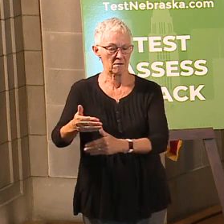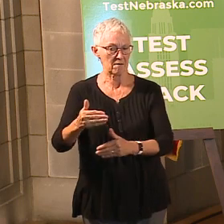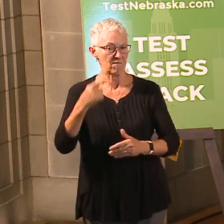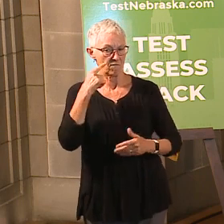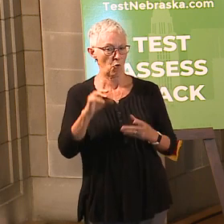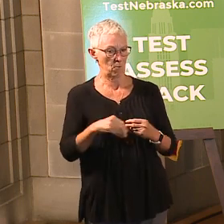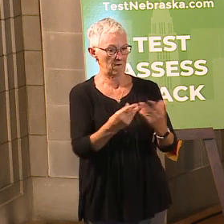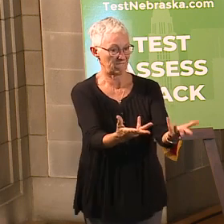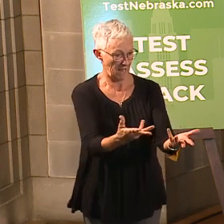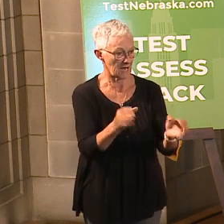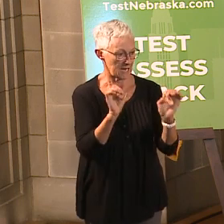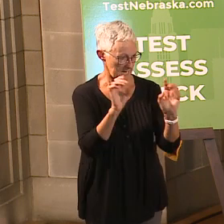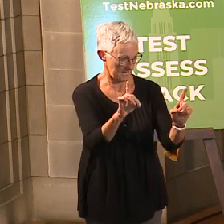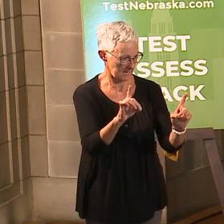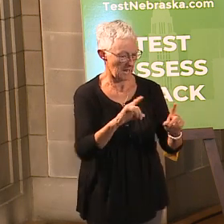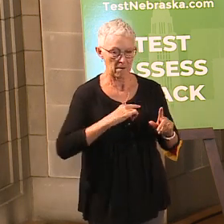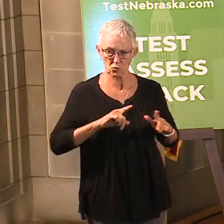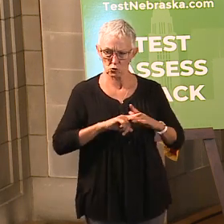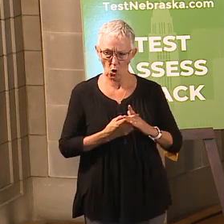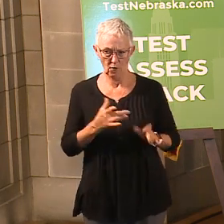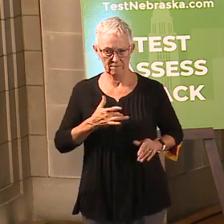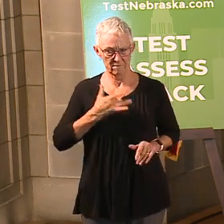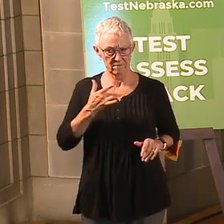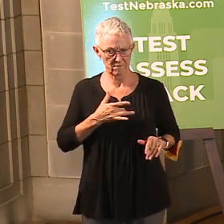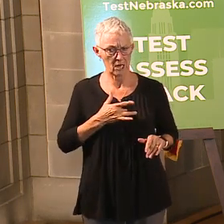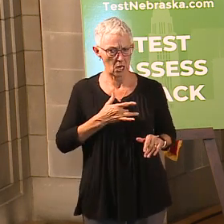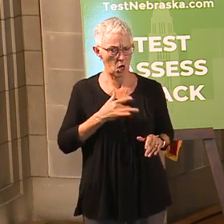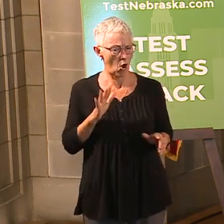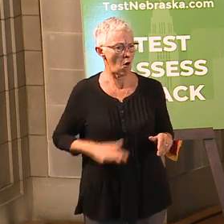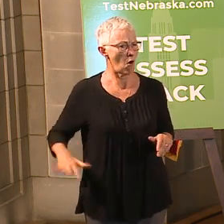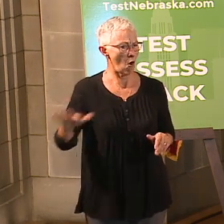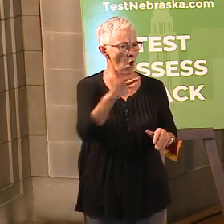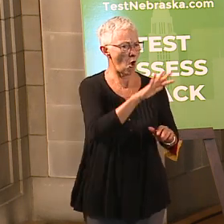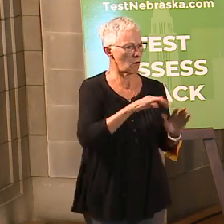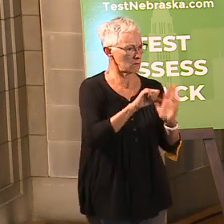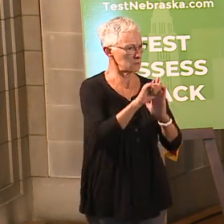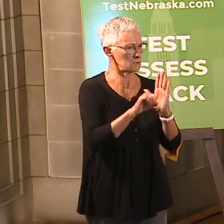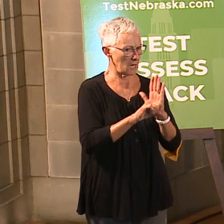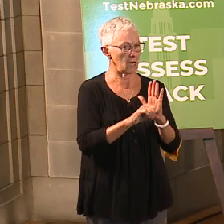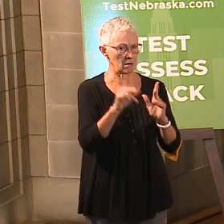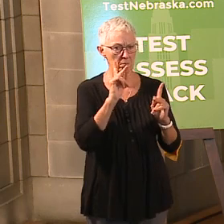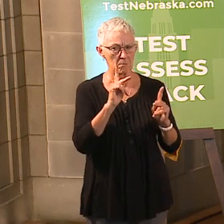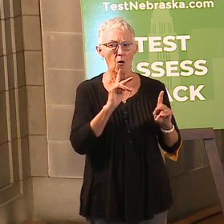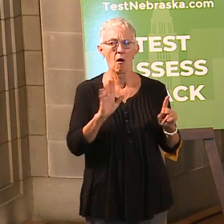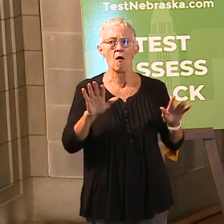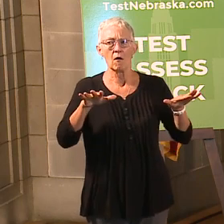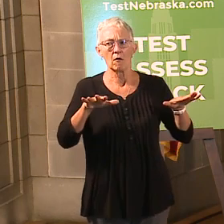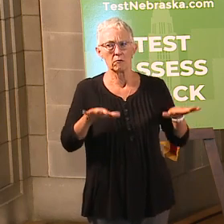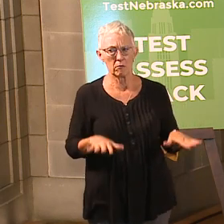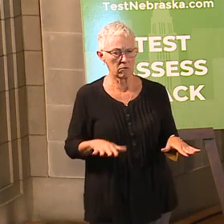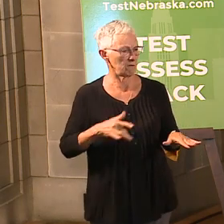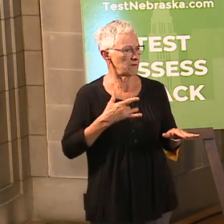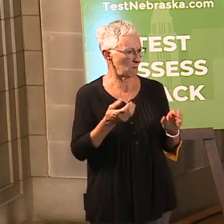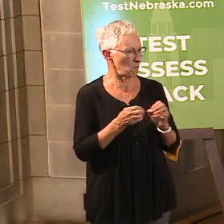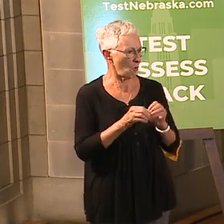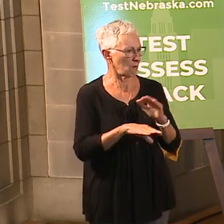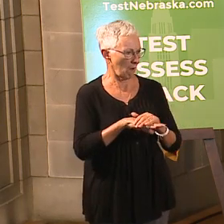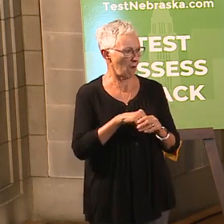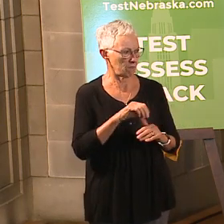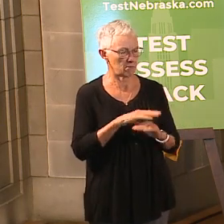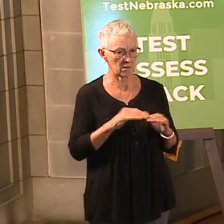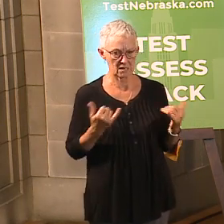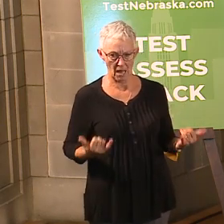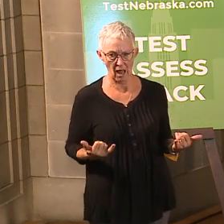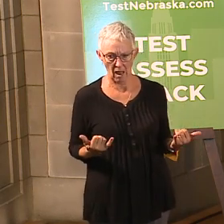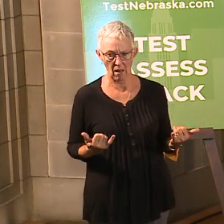but we're kind of getting there. I'm starting to feel a sense across the state of comfort in what's taking place. again, people can